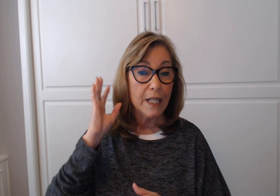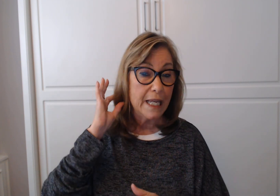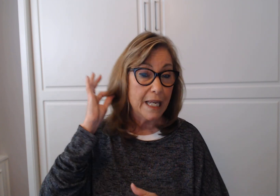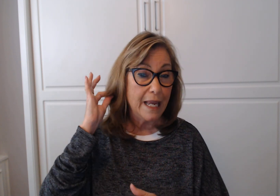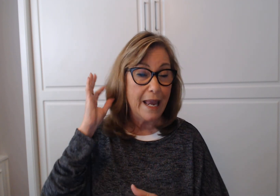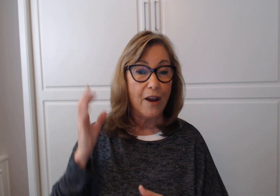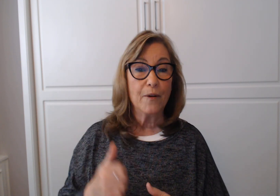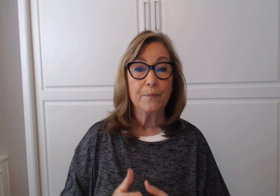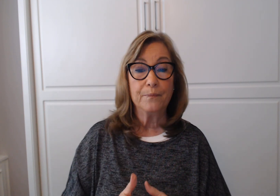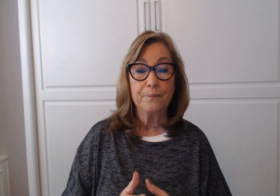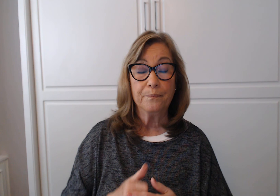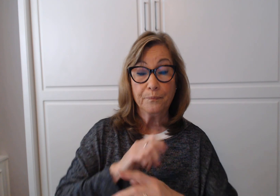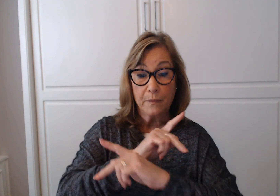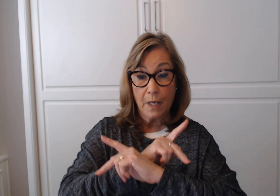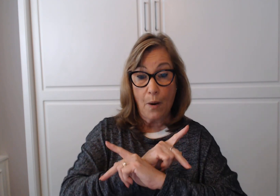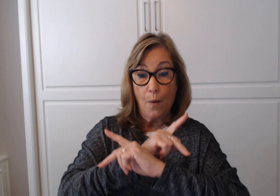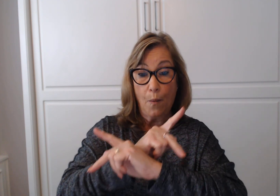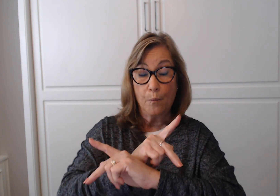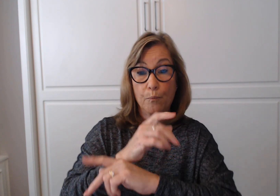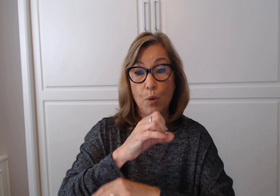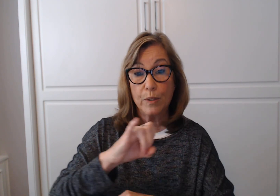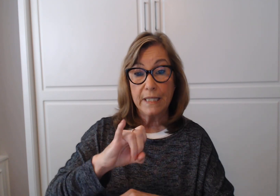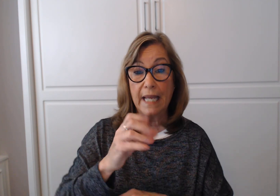Protecting them from harm.